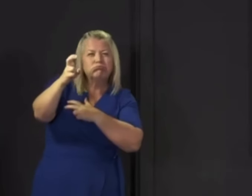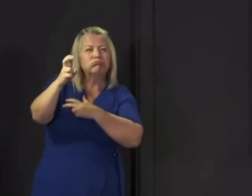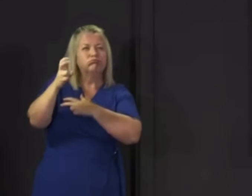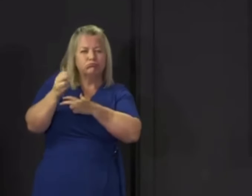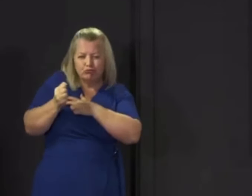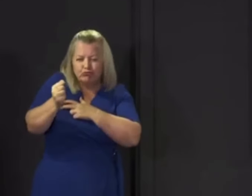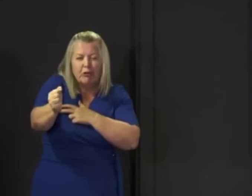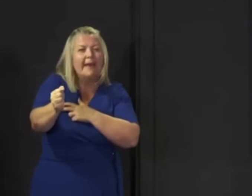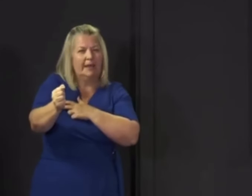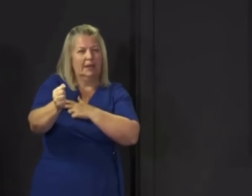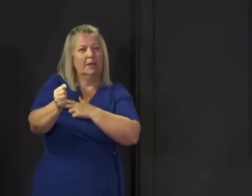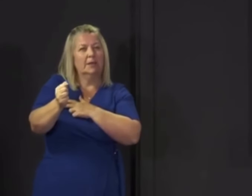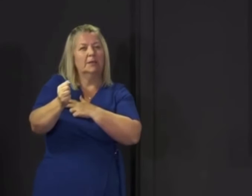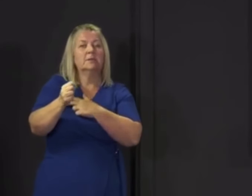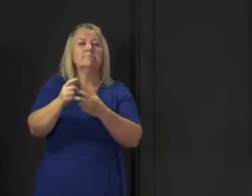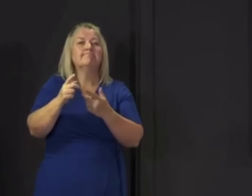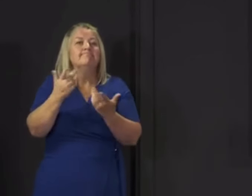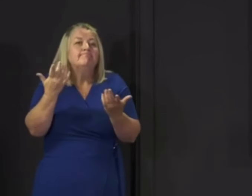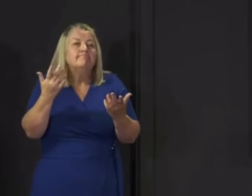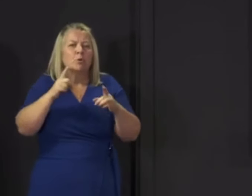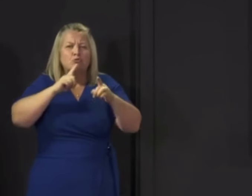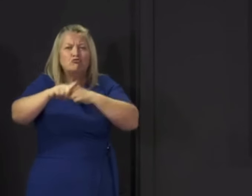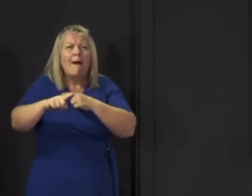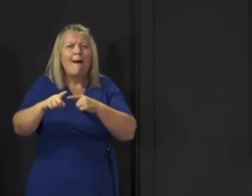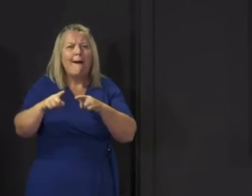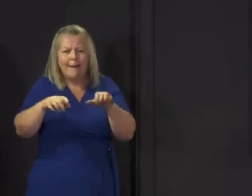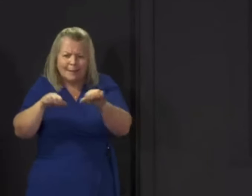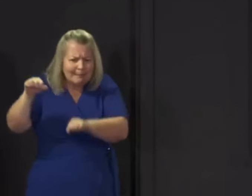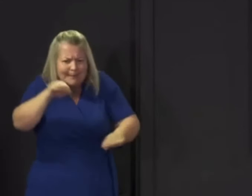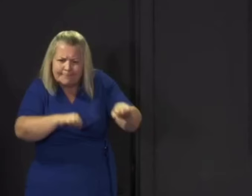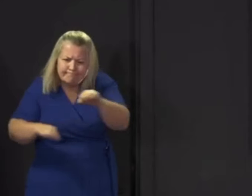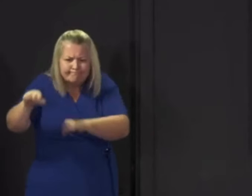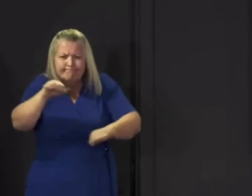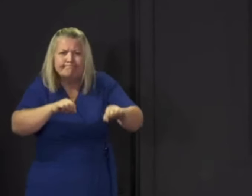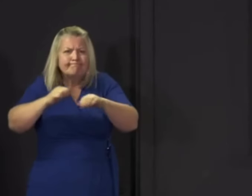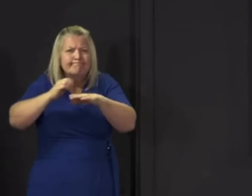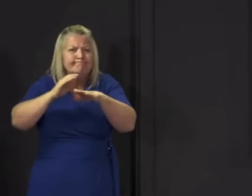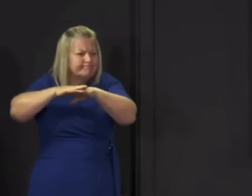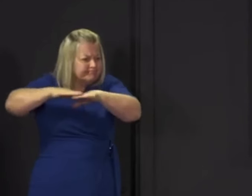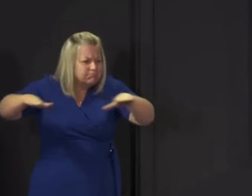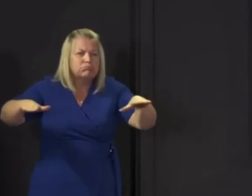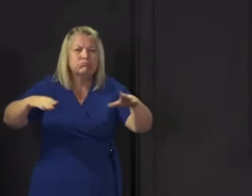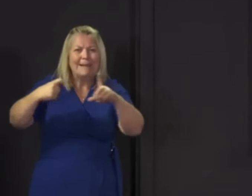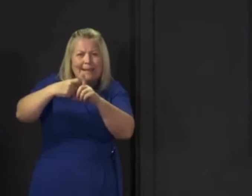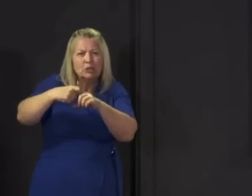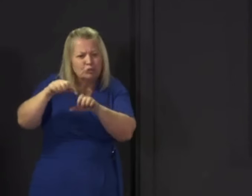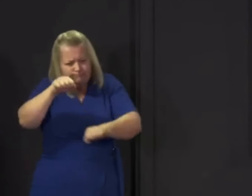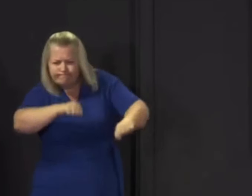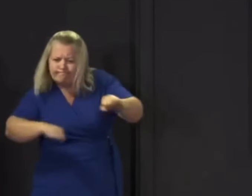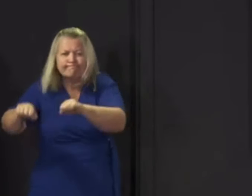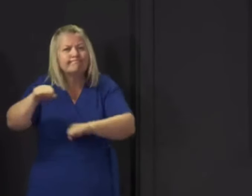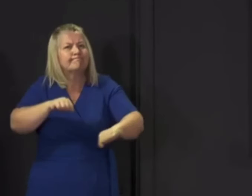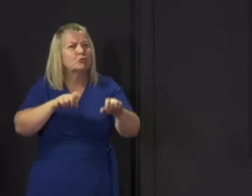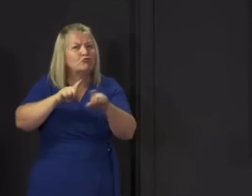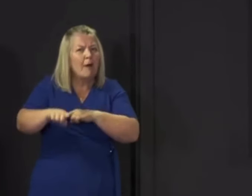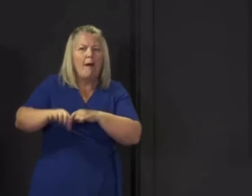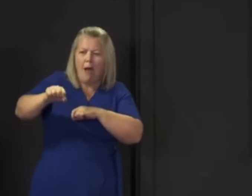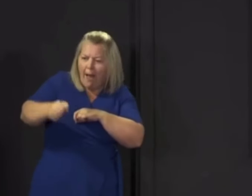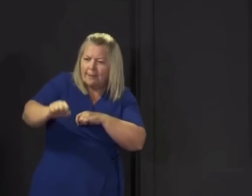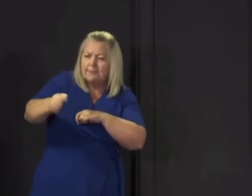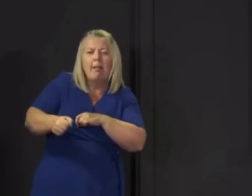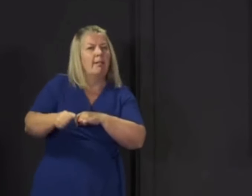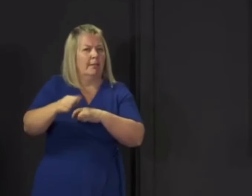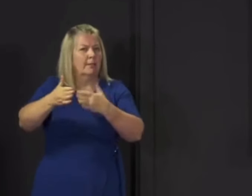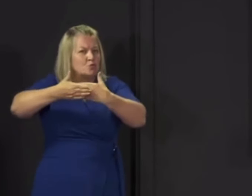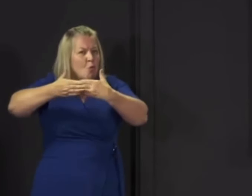that you could trim with a pair of kitchen scissors, and I've done my roots with a wee touch-up. Honest to God, see if yous were more focused and staying